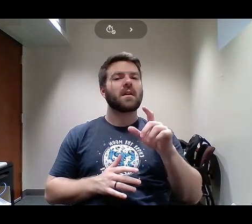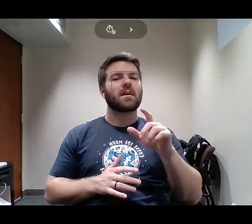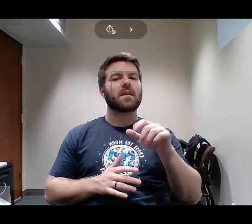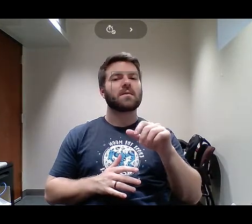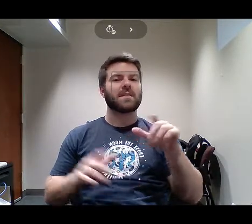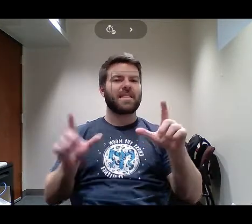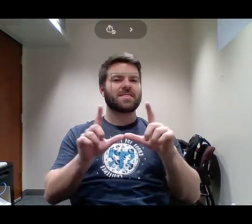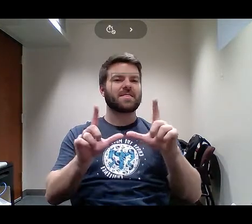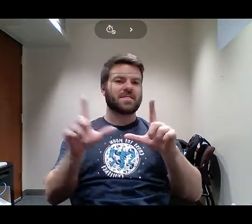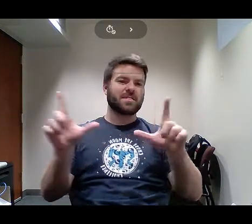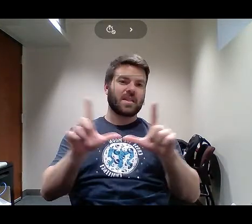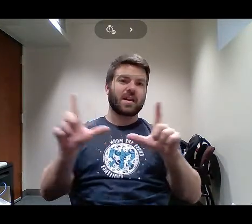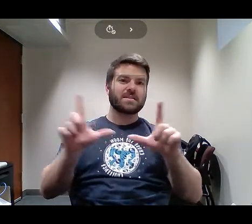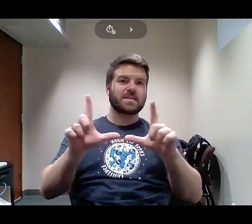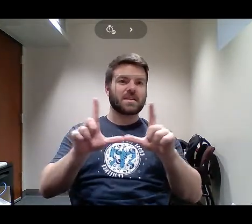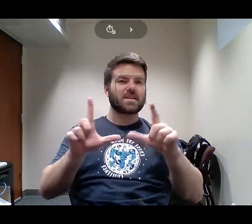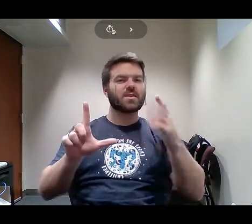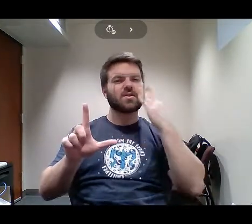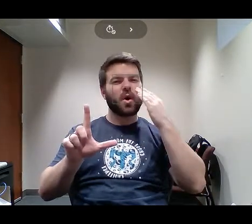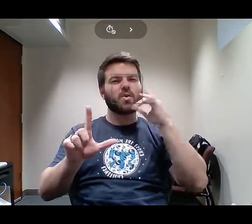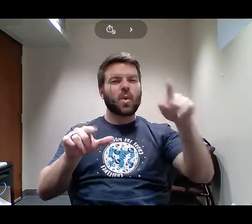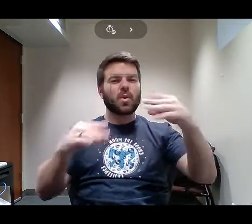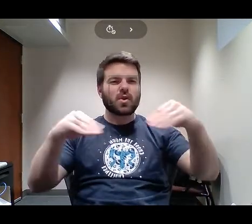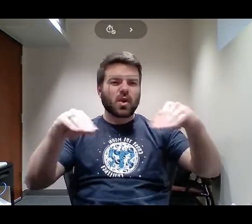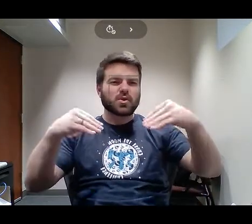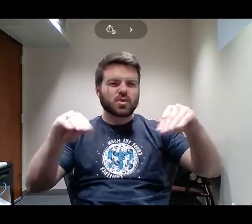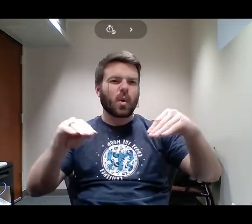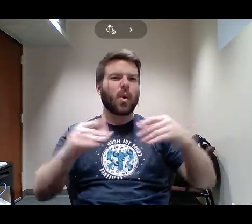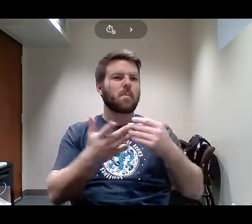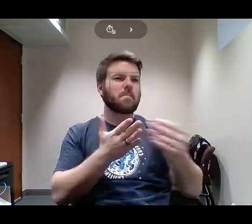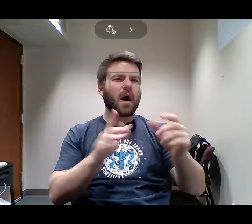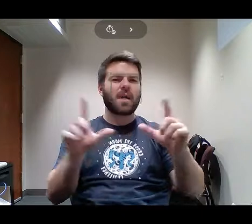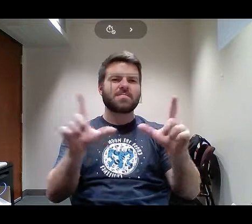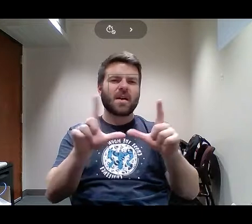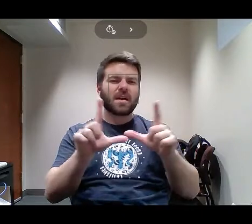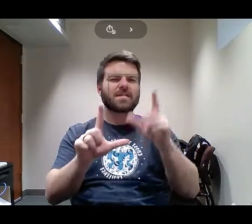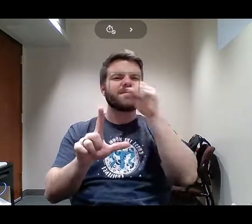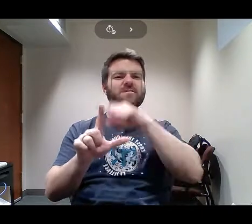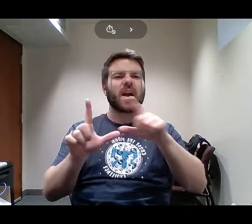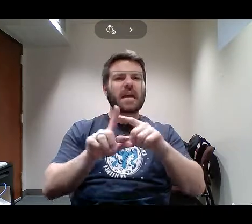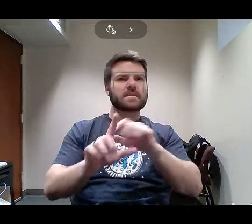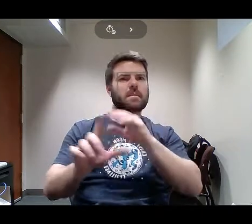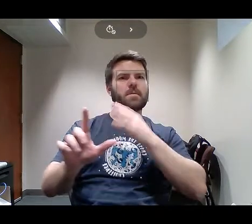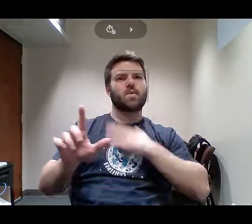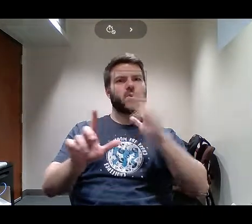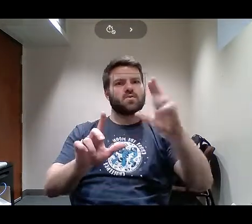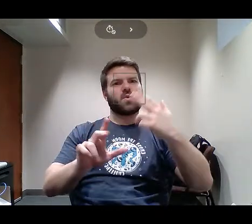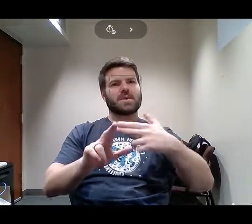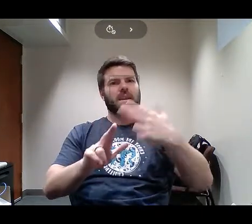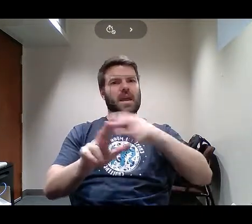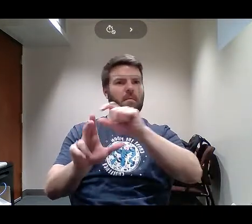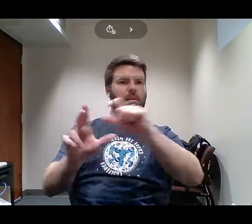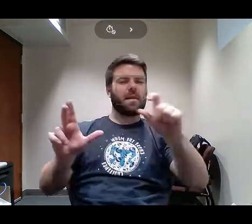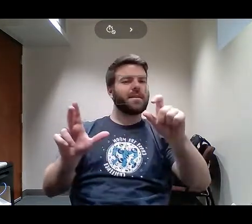not loving the name, but once I was asked to change it, I thought, Well, it is my name. And do I look like a Susie to you?